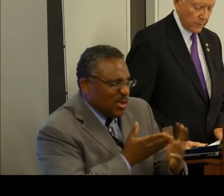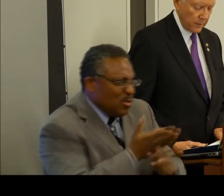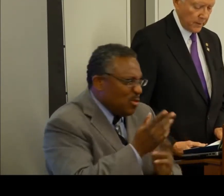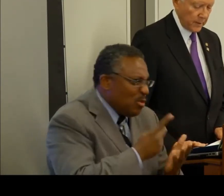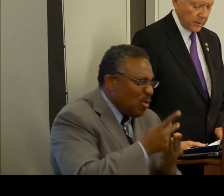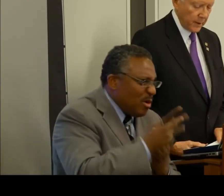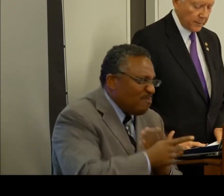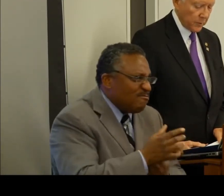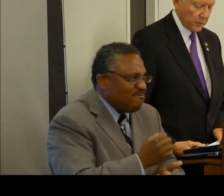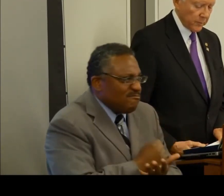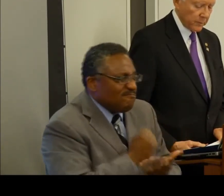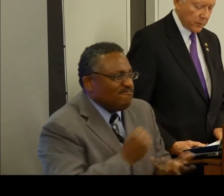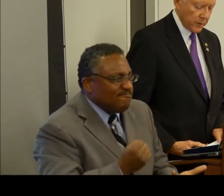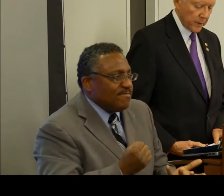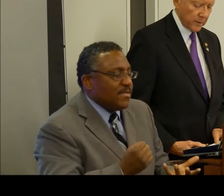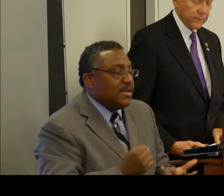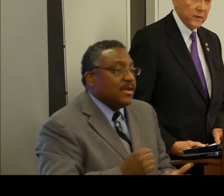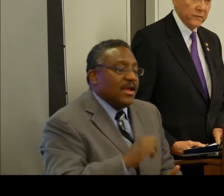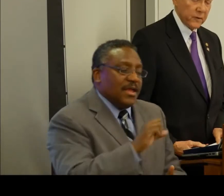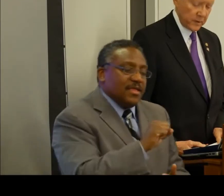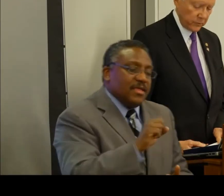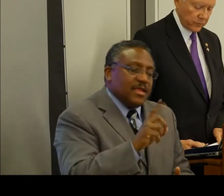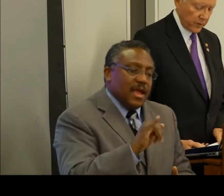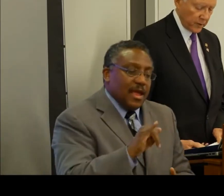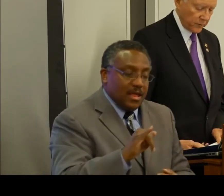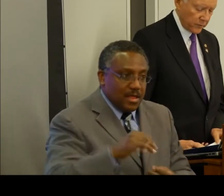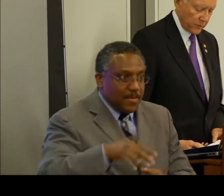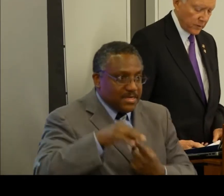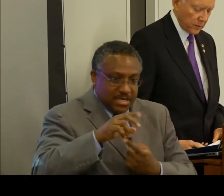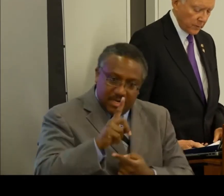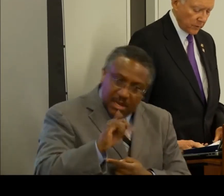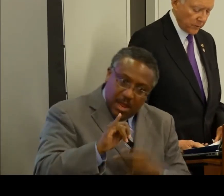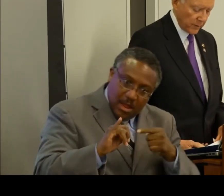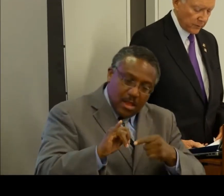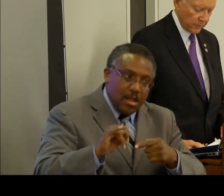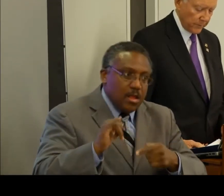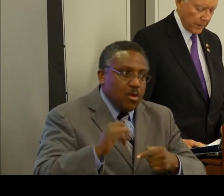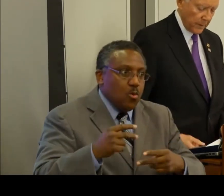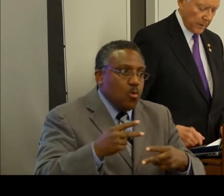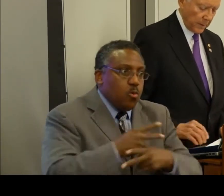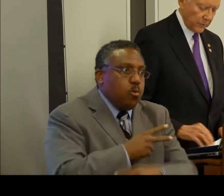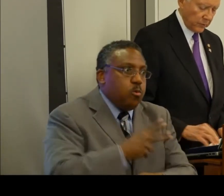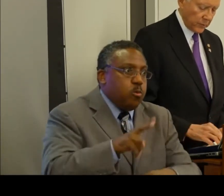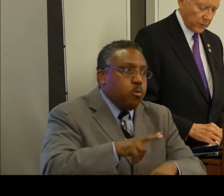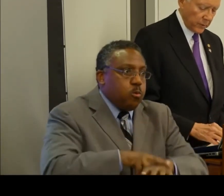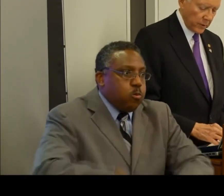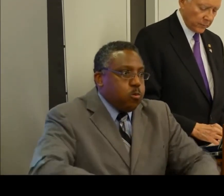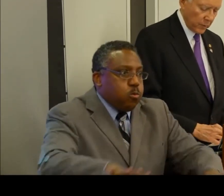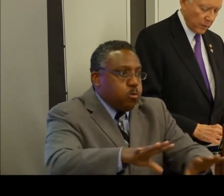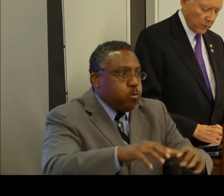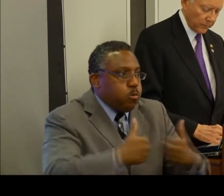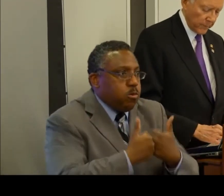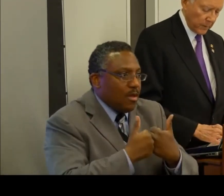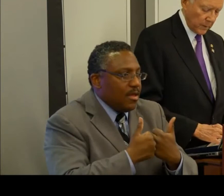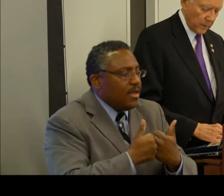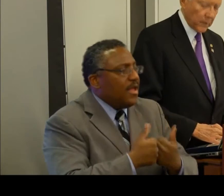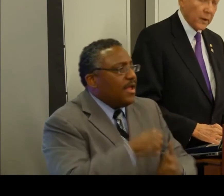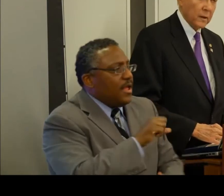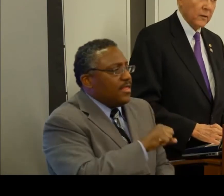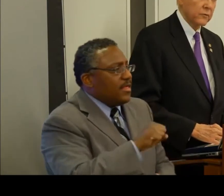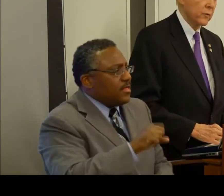general, and the DI program in particular, face financial challenges that need to be addressed. In Social Security overall,